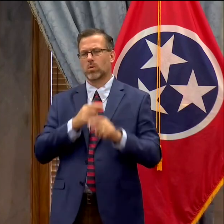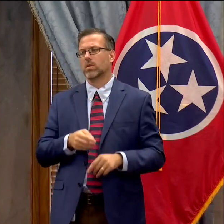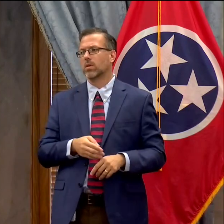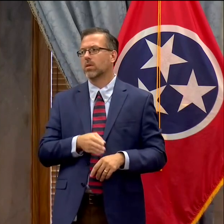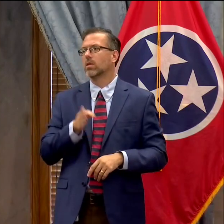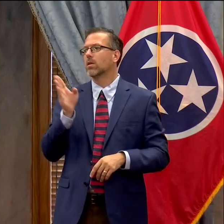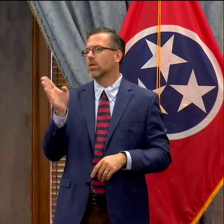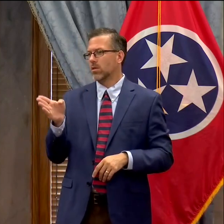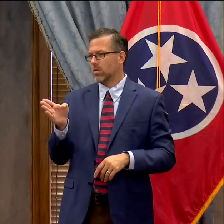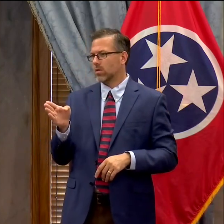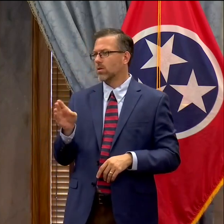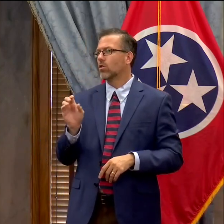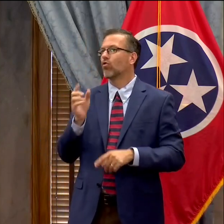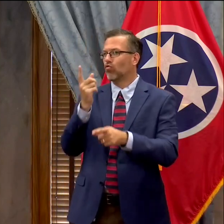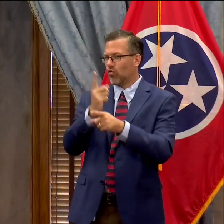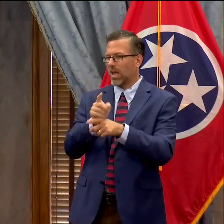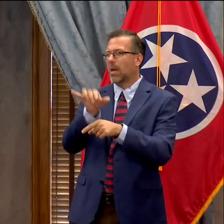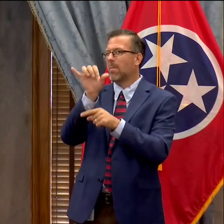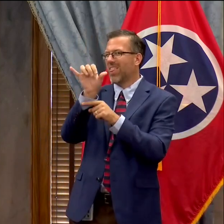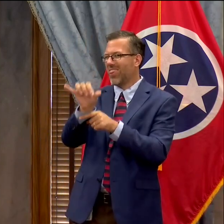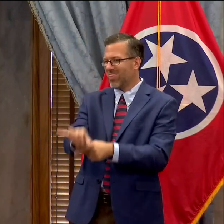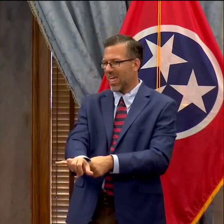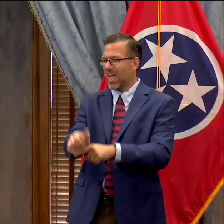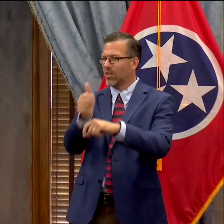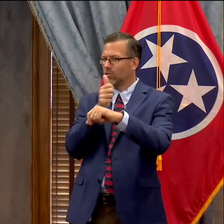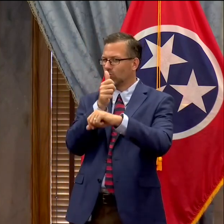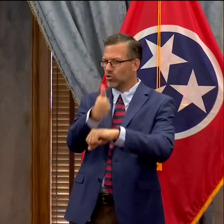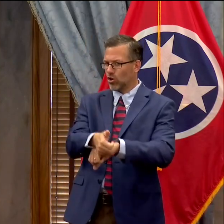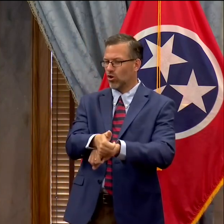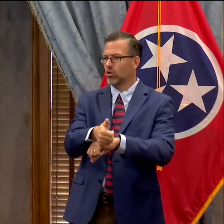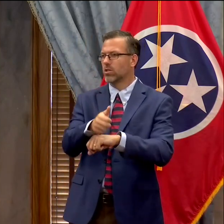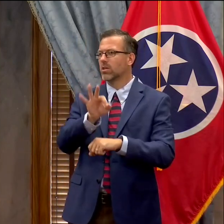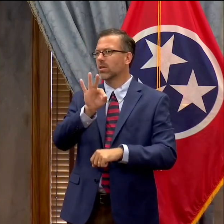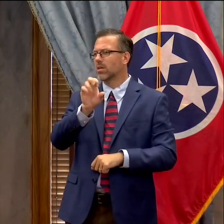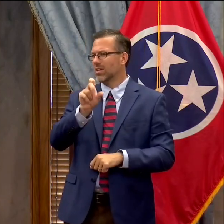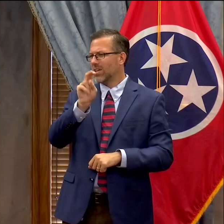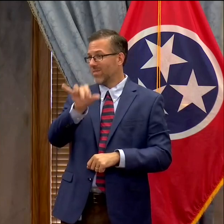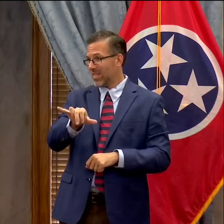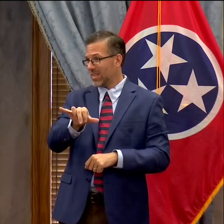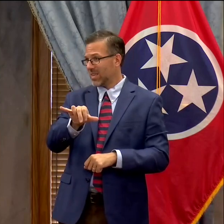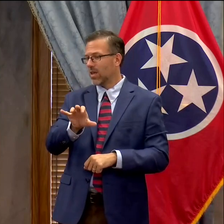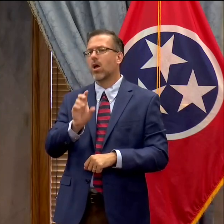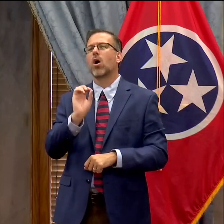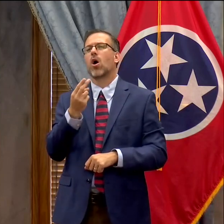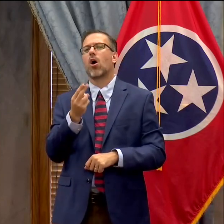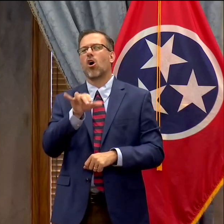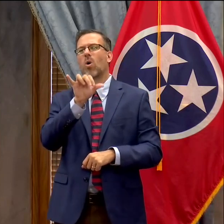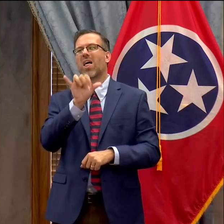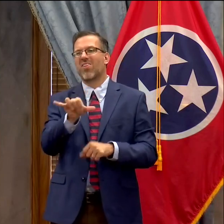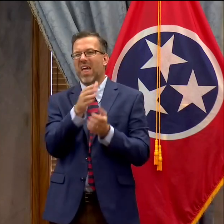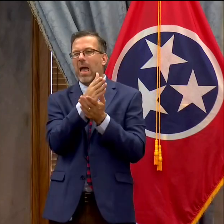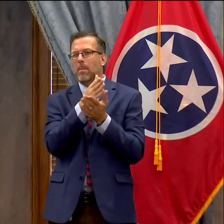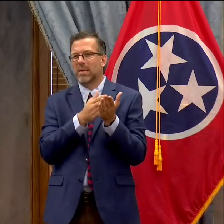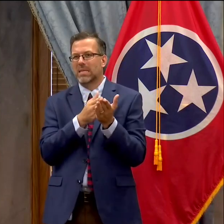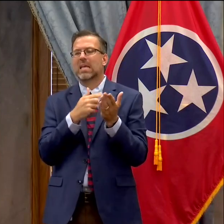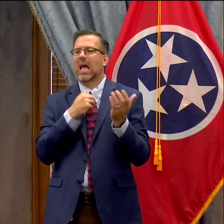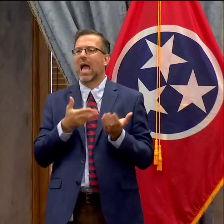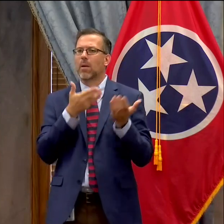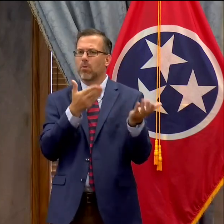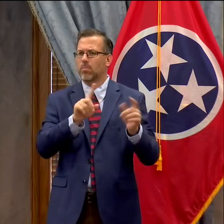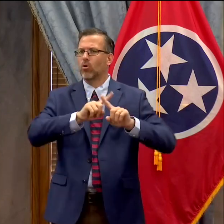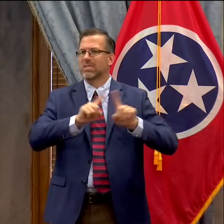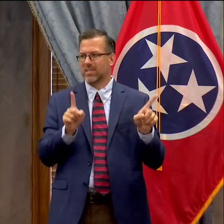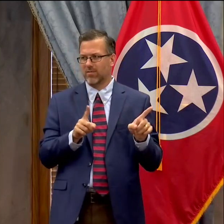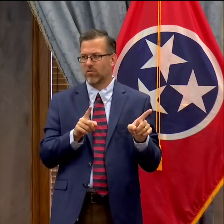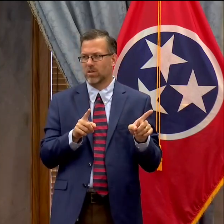that charge is that what you would have done differently? Oh I said I would that that piece of it I would have I proposed differently in the language